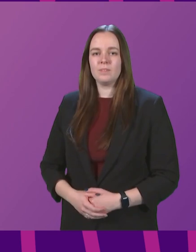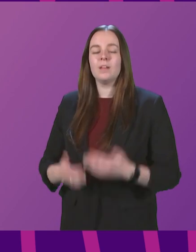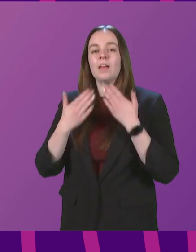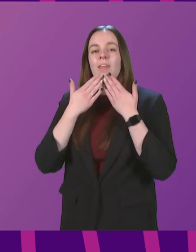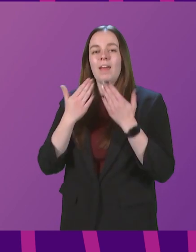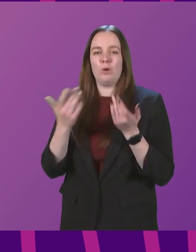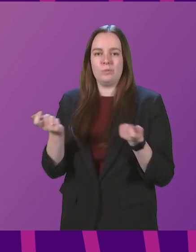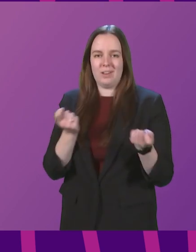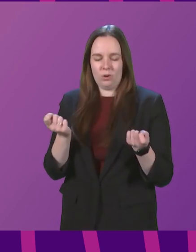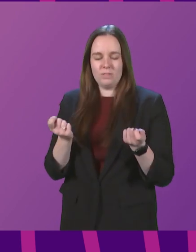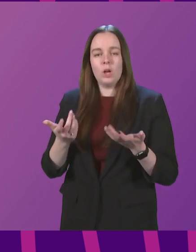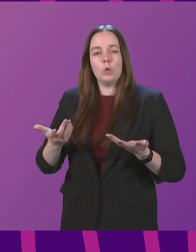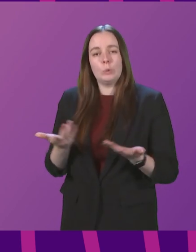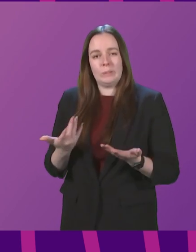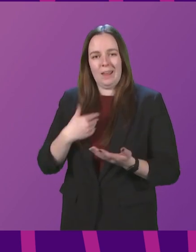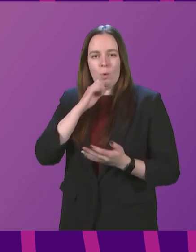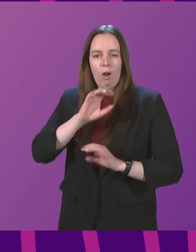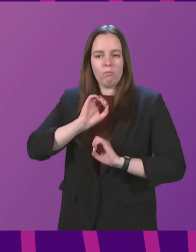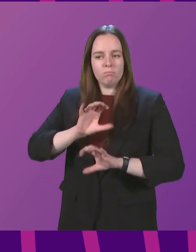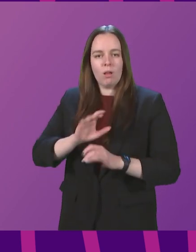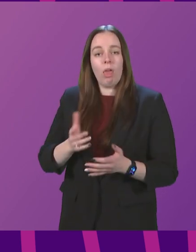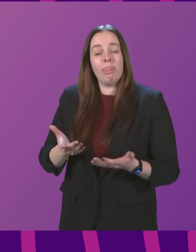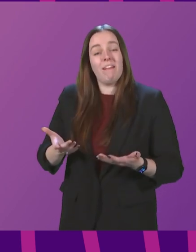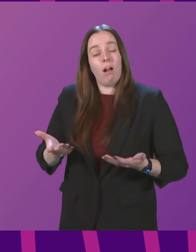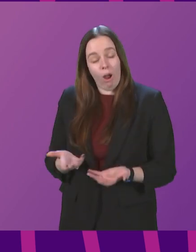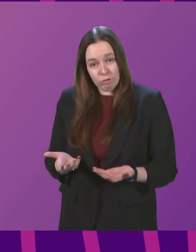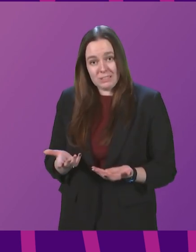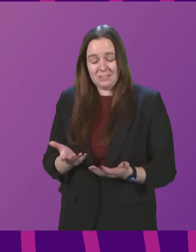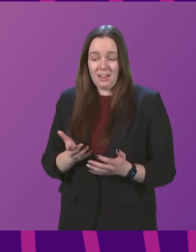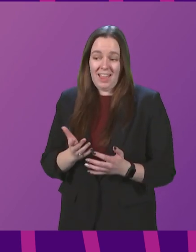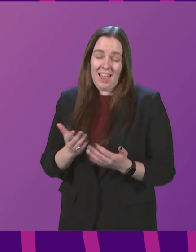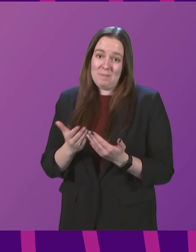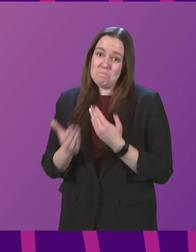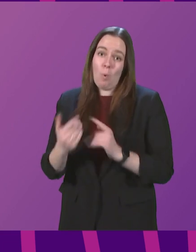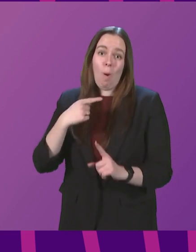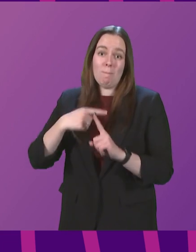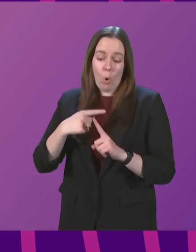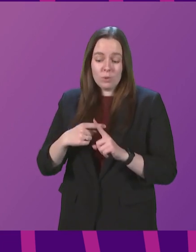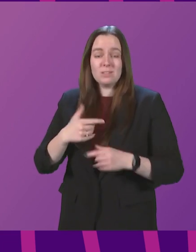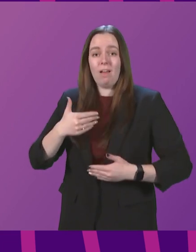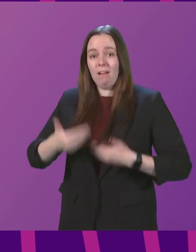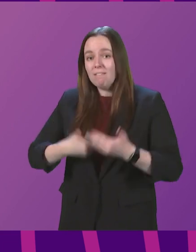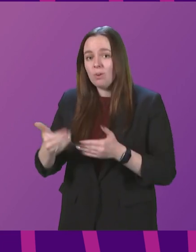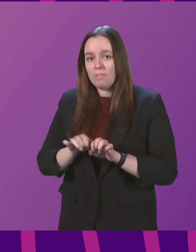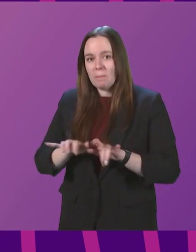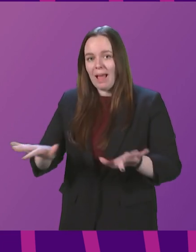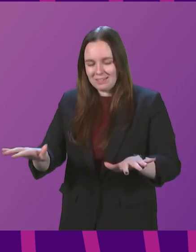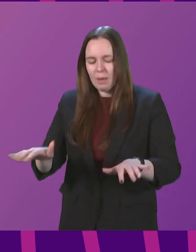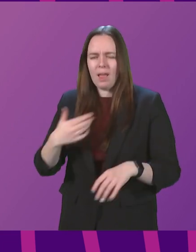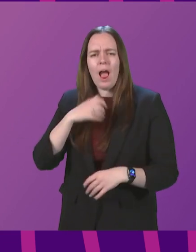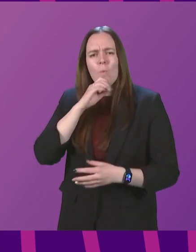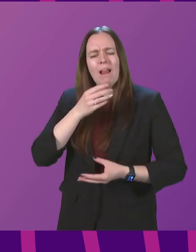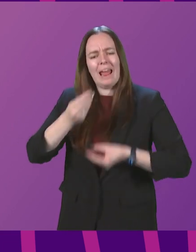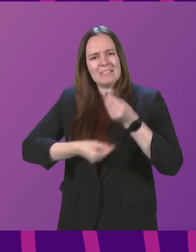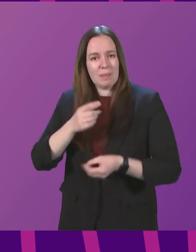I will report today on the current and, at this stage, much more positive course of the pandemic. I will explain